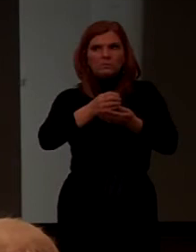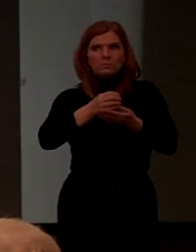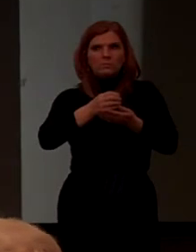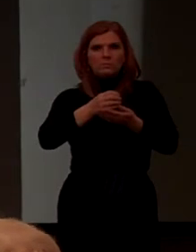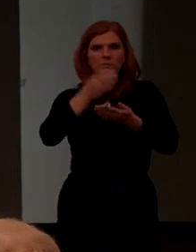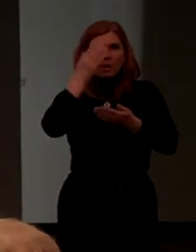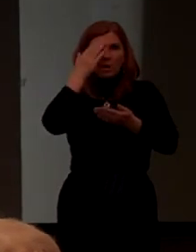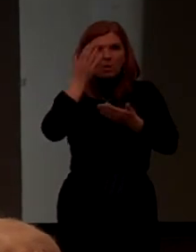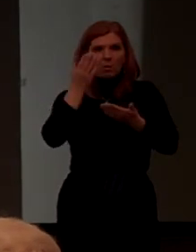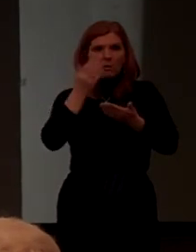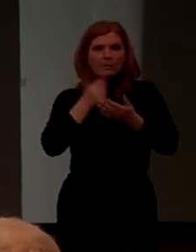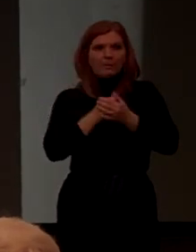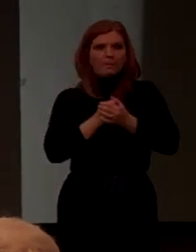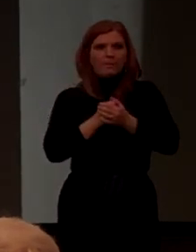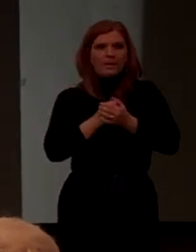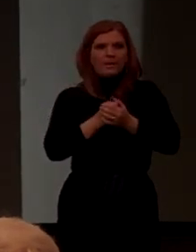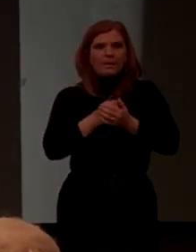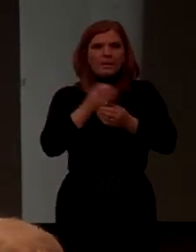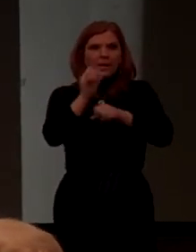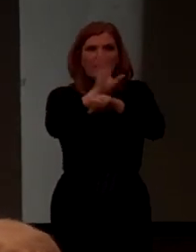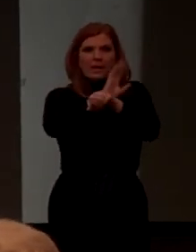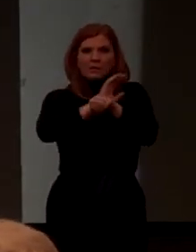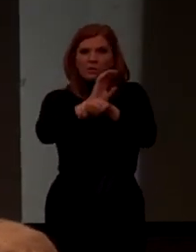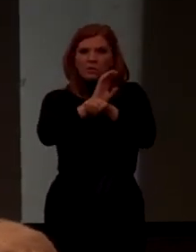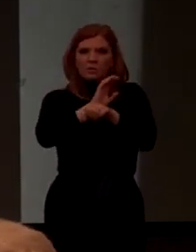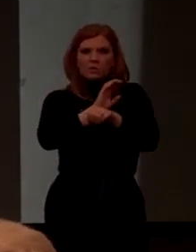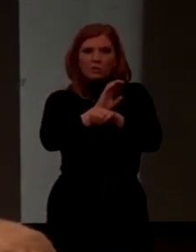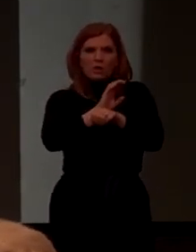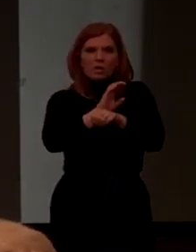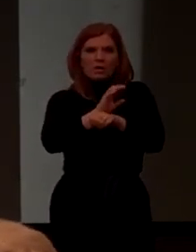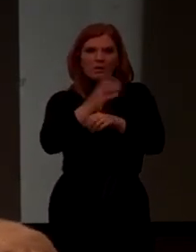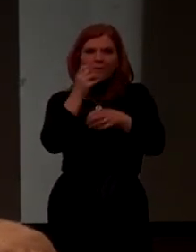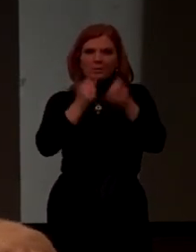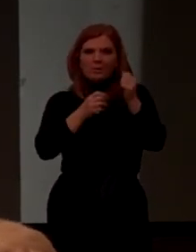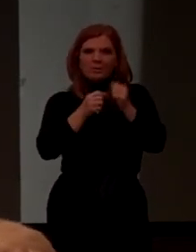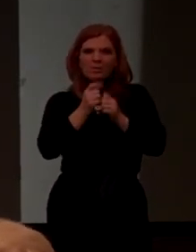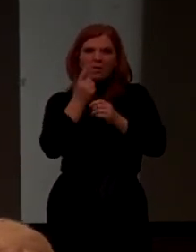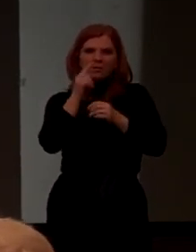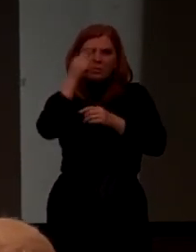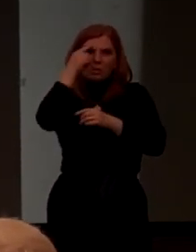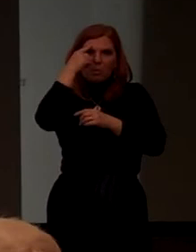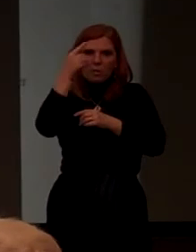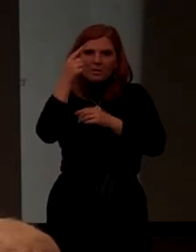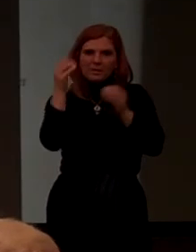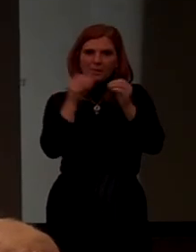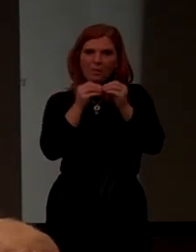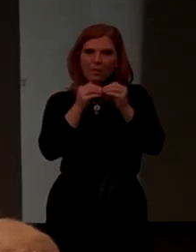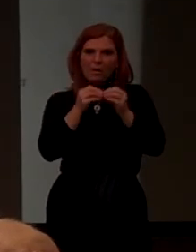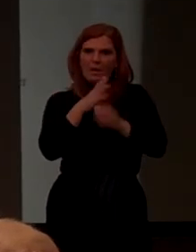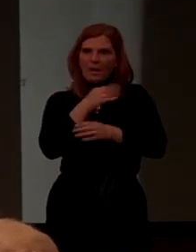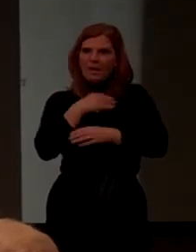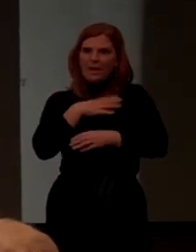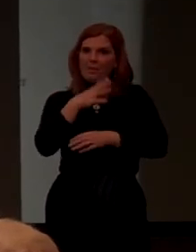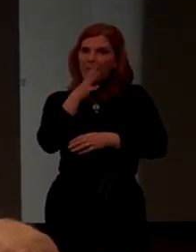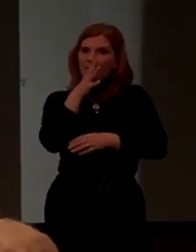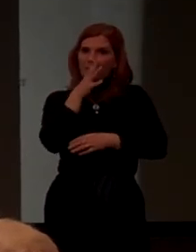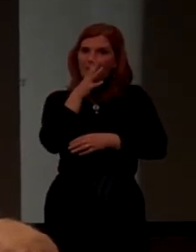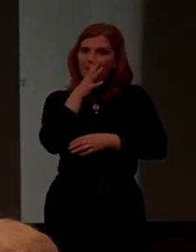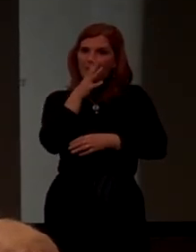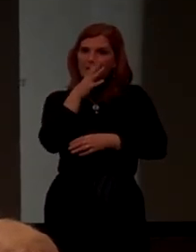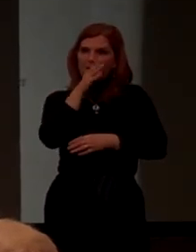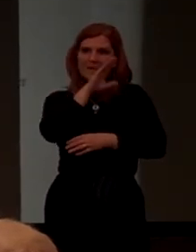You know? And chocolate milk was always a penny extra. And my mother, rest her soul,